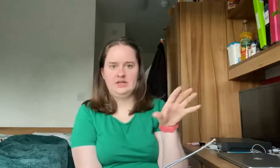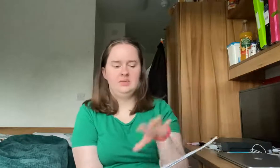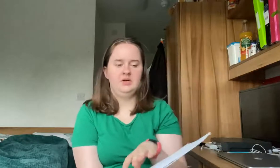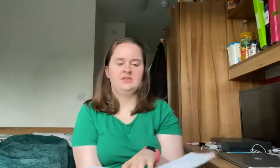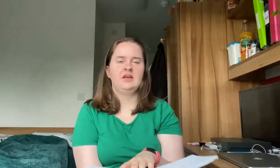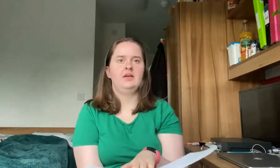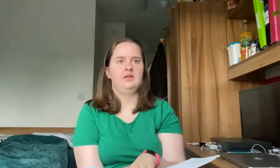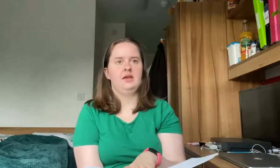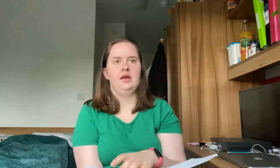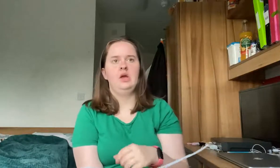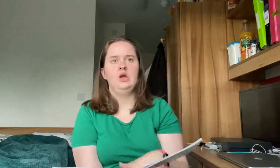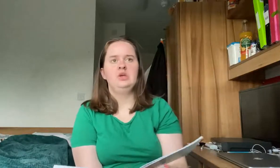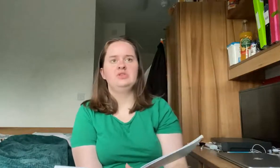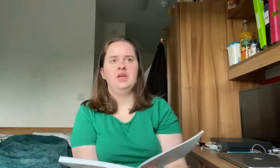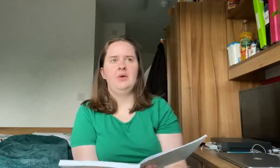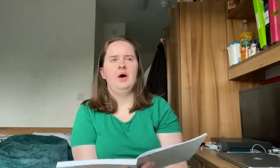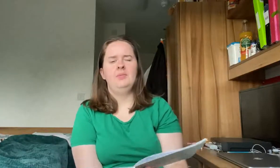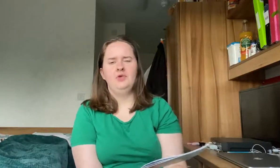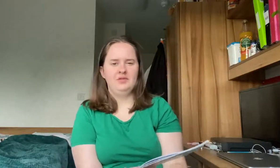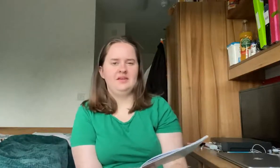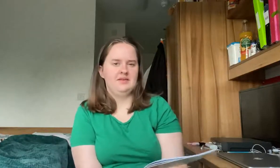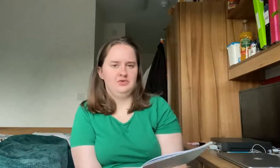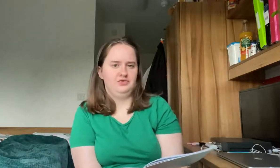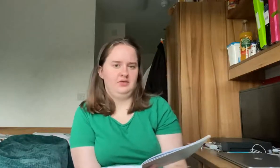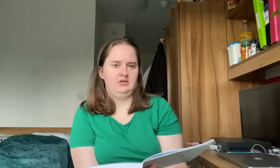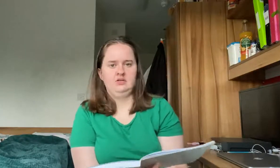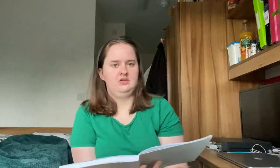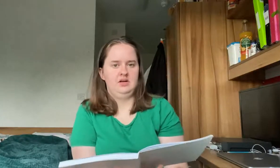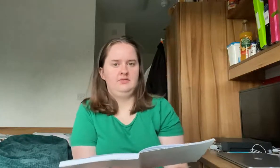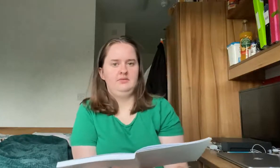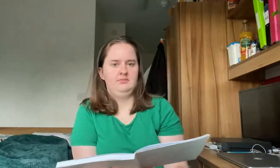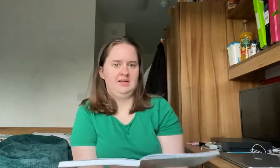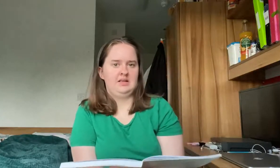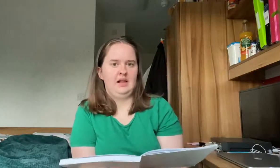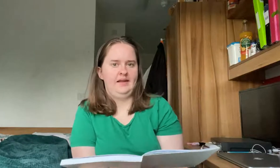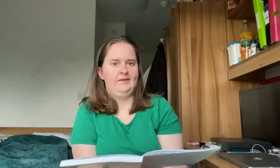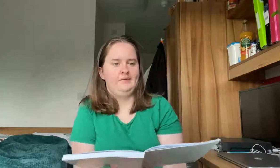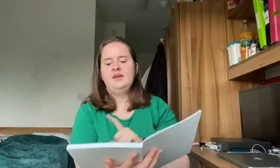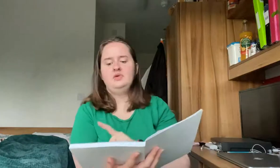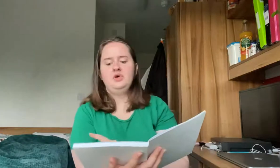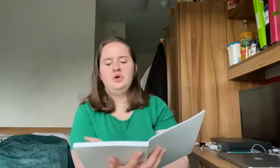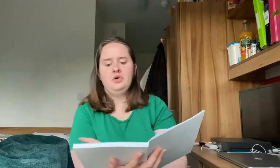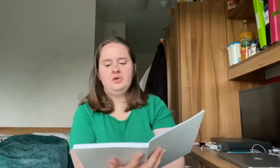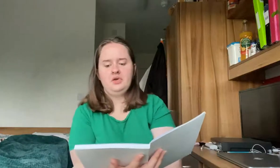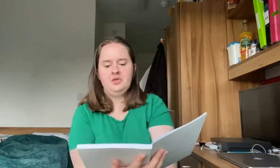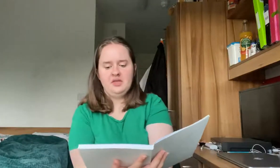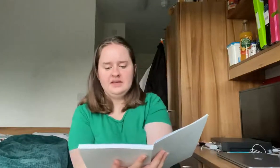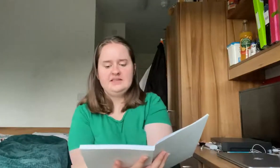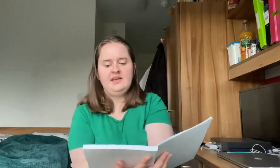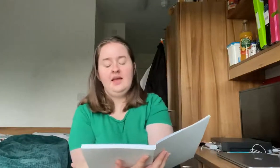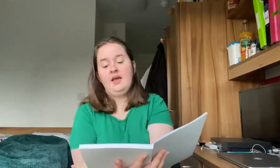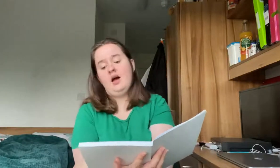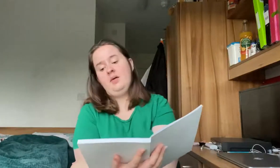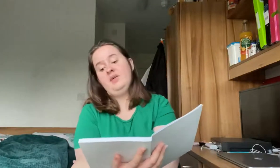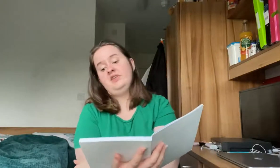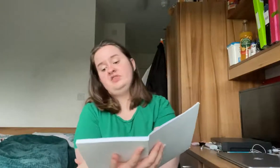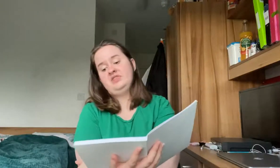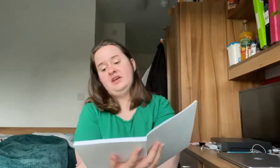dippers kind of thing so I bought the essential frozen stuff basically then on Thursday I purchased a